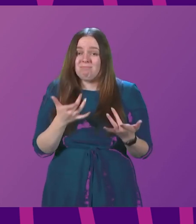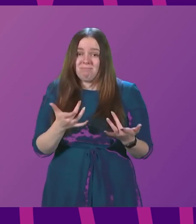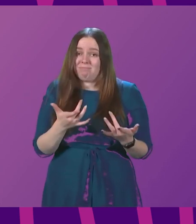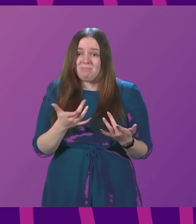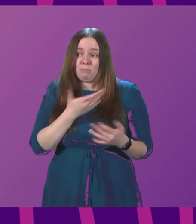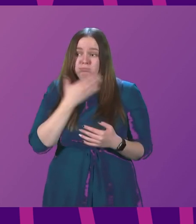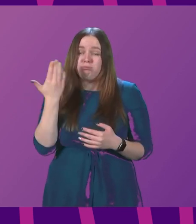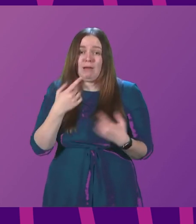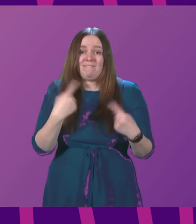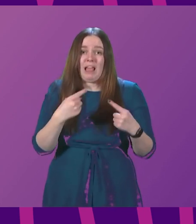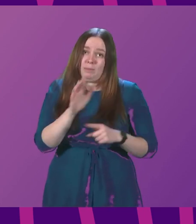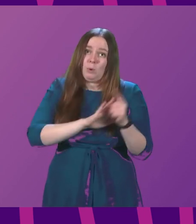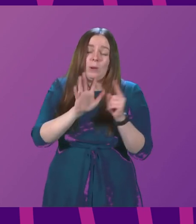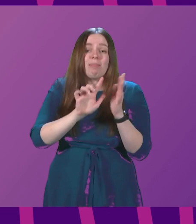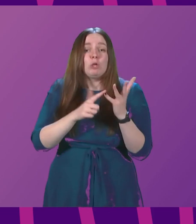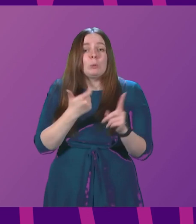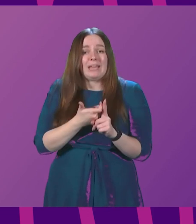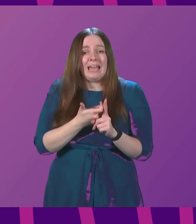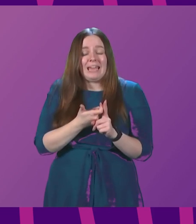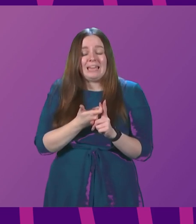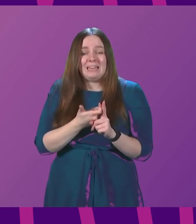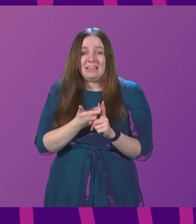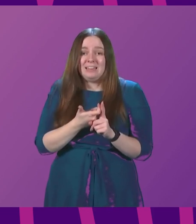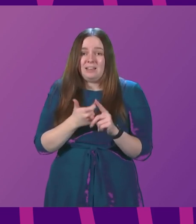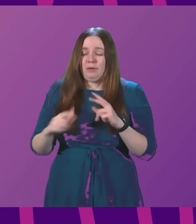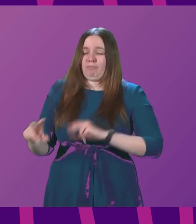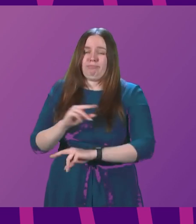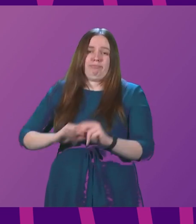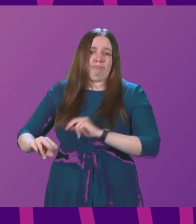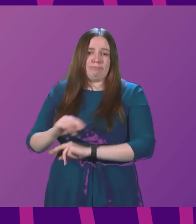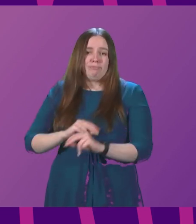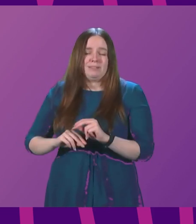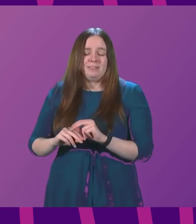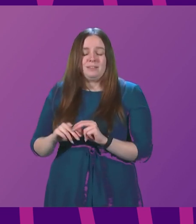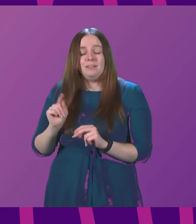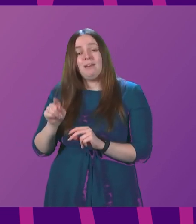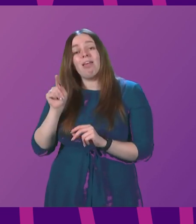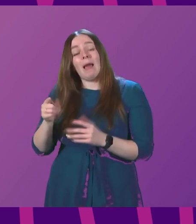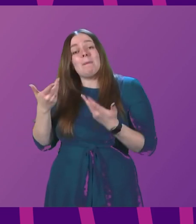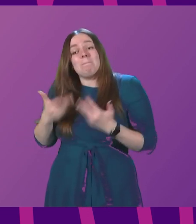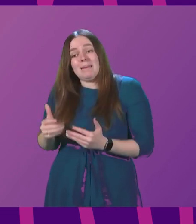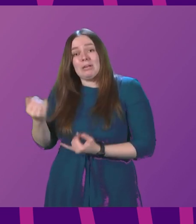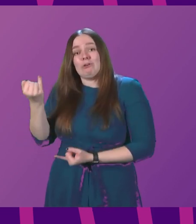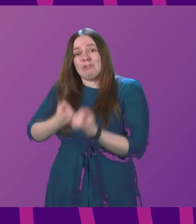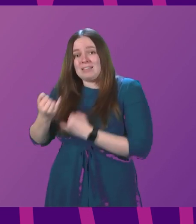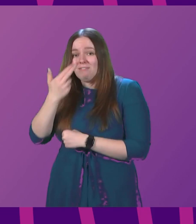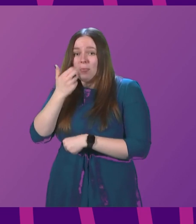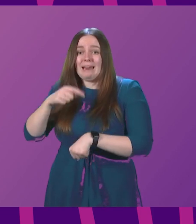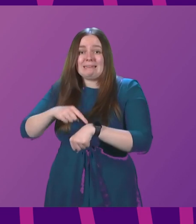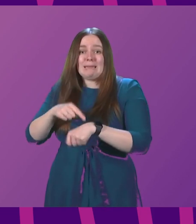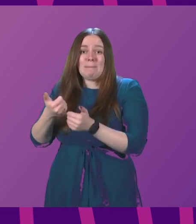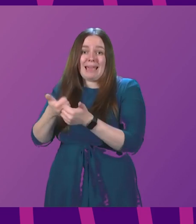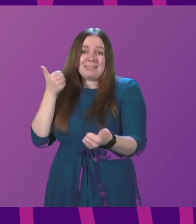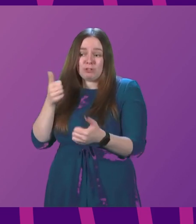in the rest of the UK. Something, something that was criticised by the Nighttime Industries Association